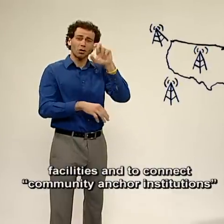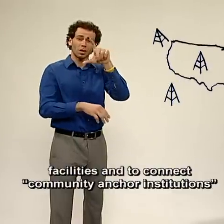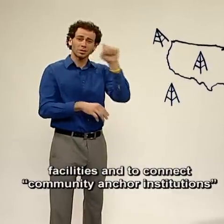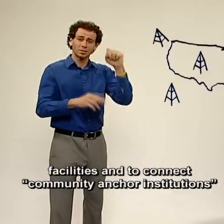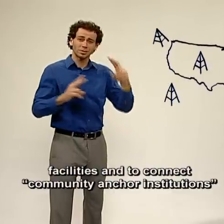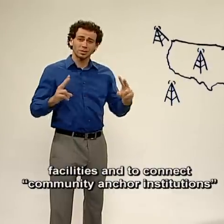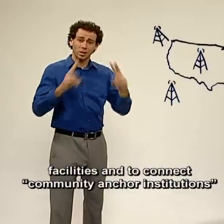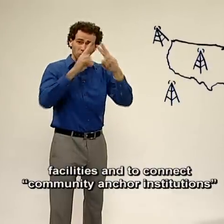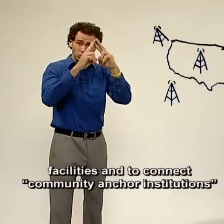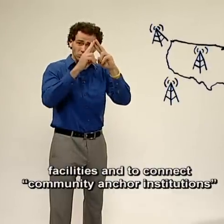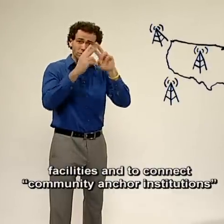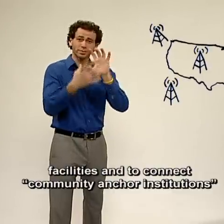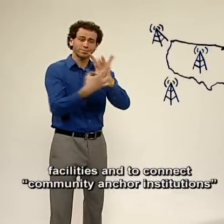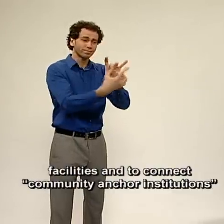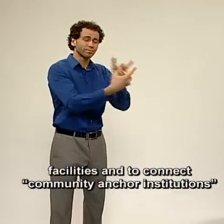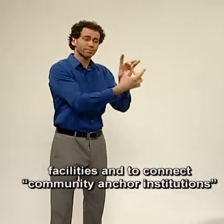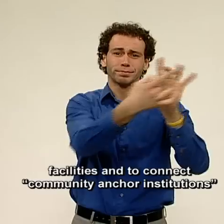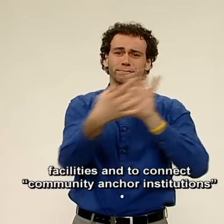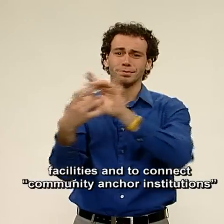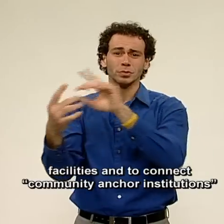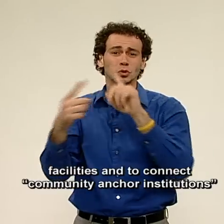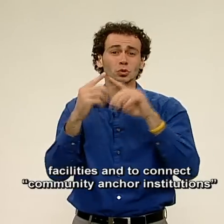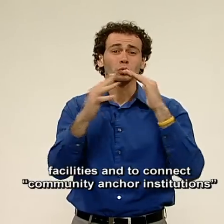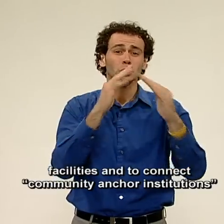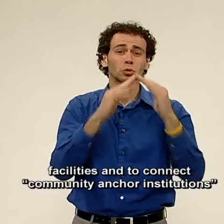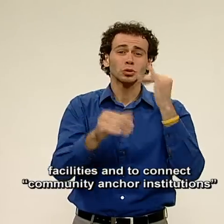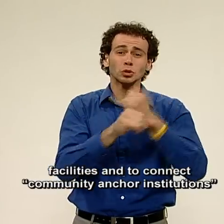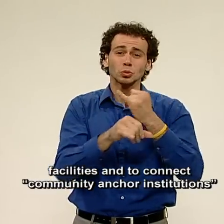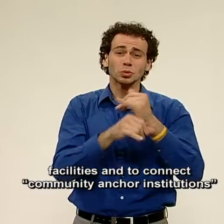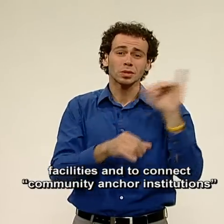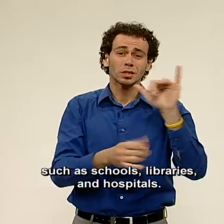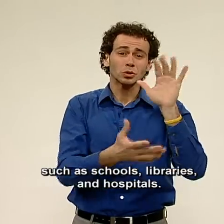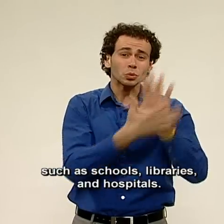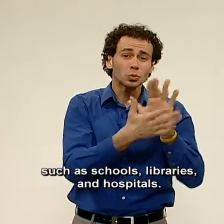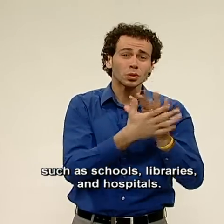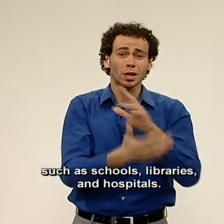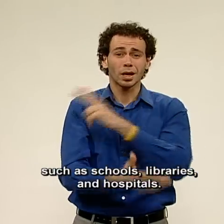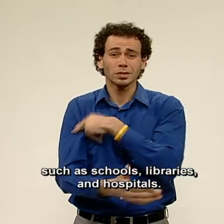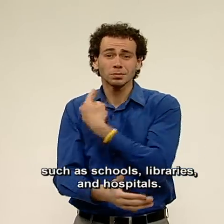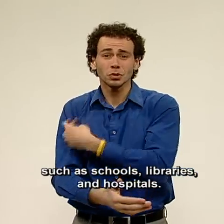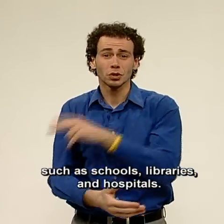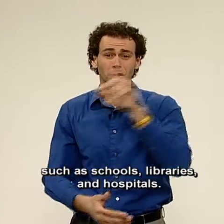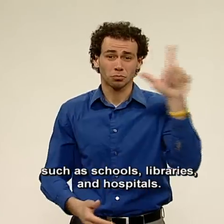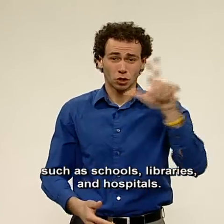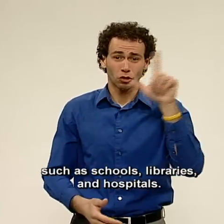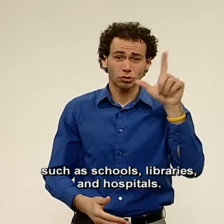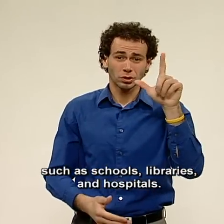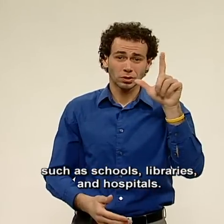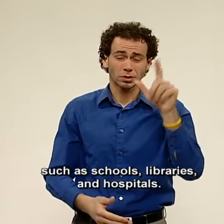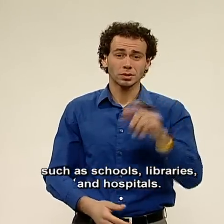institutions such as schools, libraries, and hospitals.